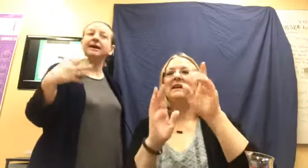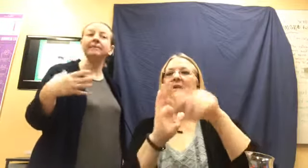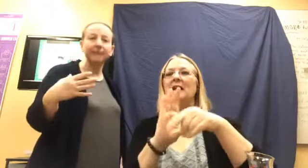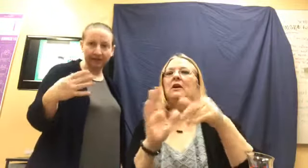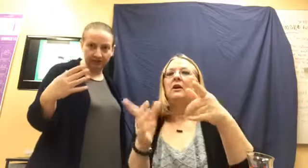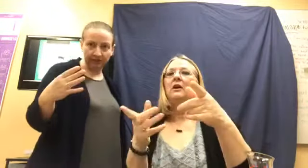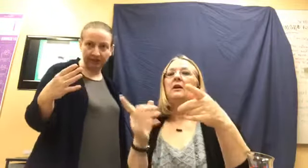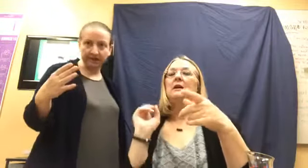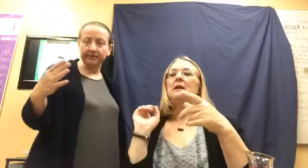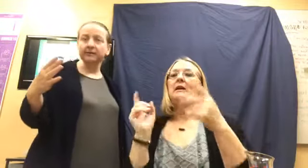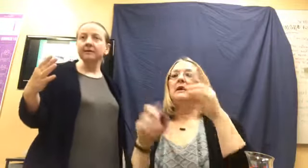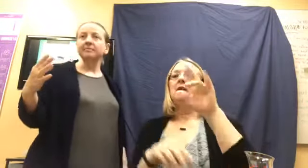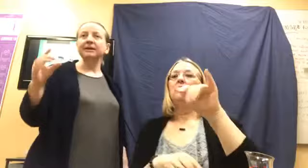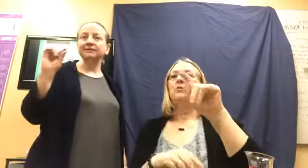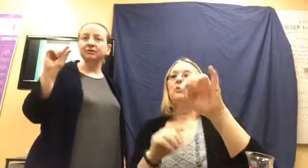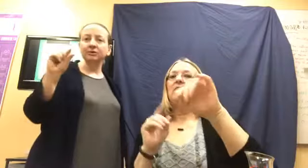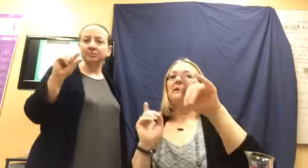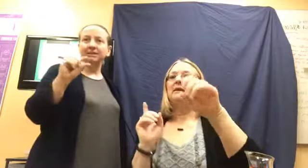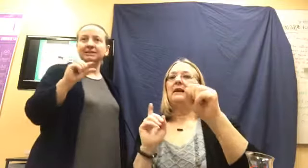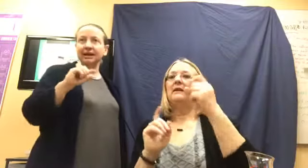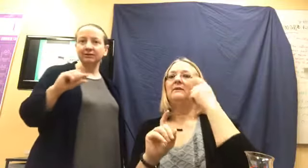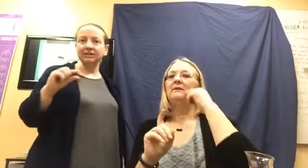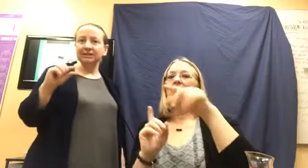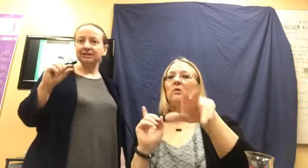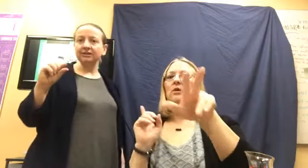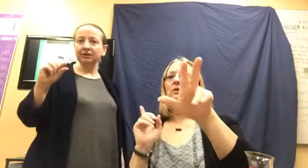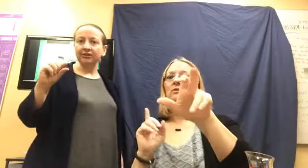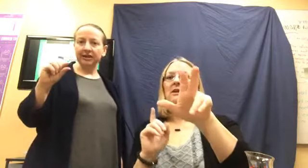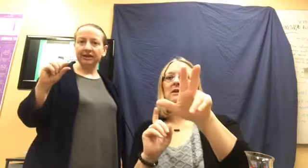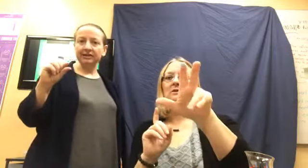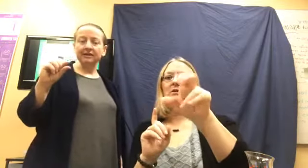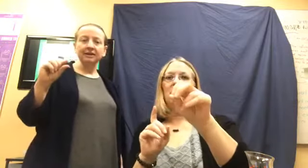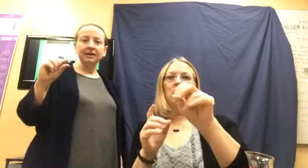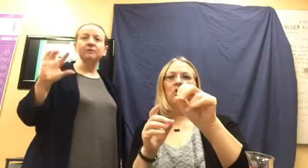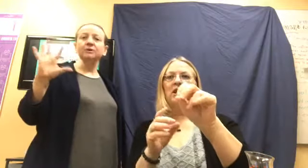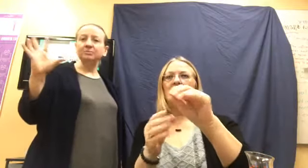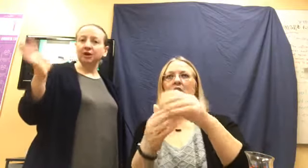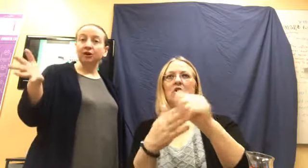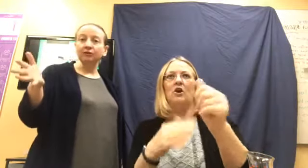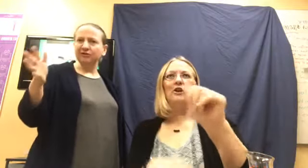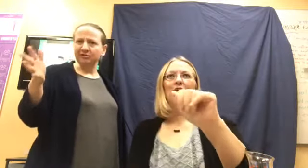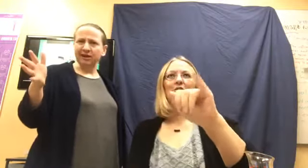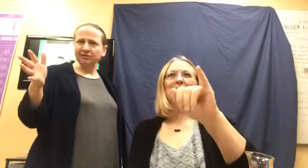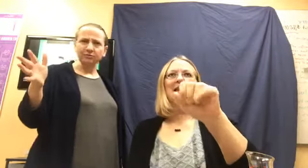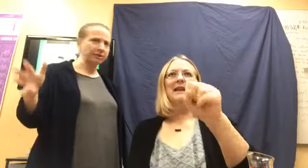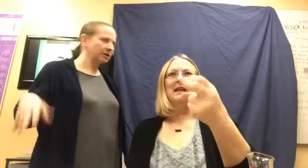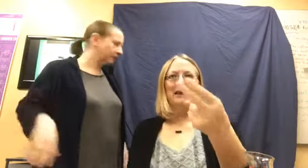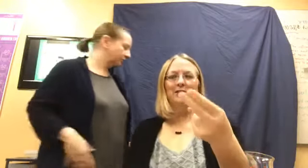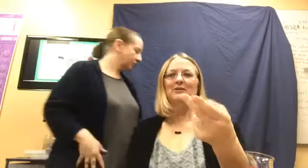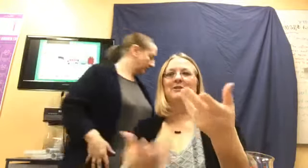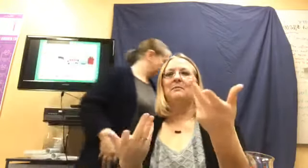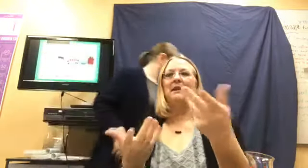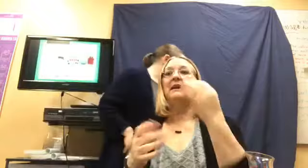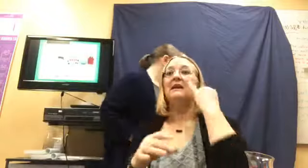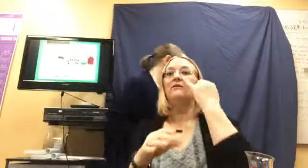you can't buy it retail. But if you were to piece out each little thing, it would be over $320. So let me,